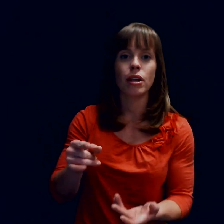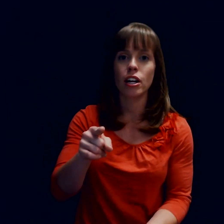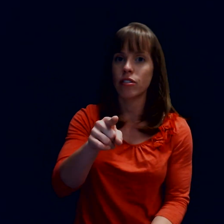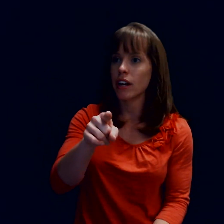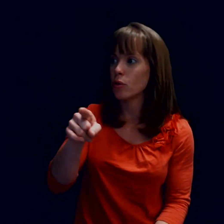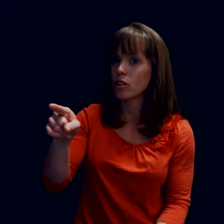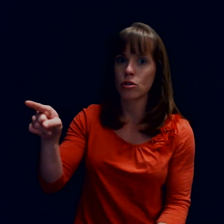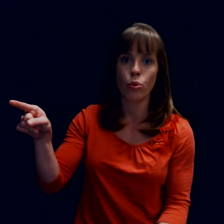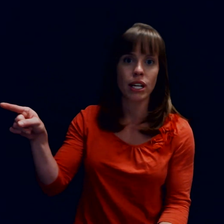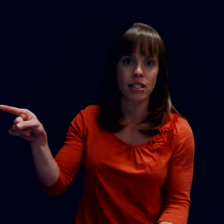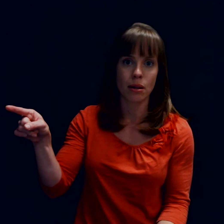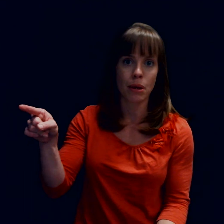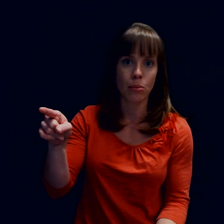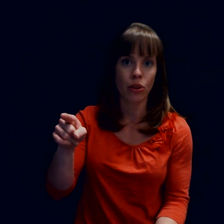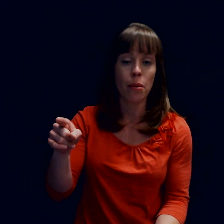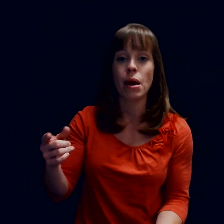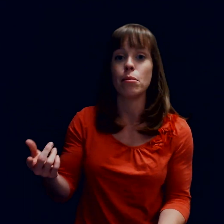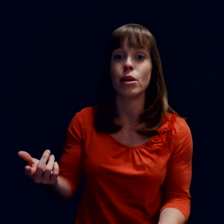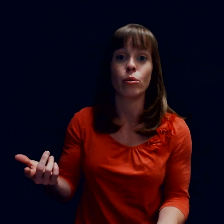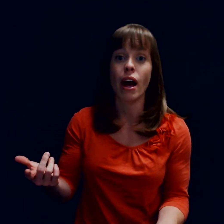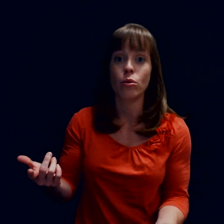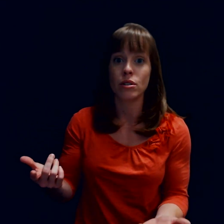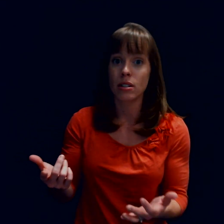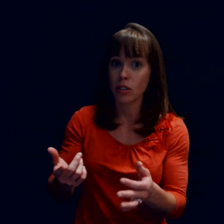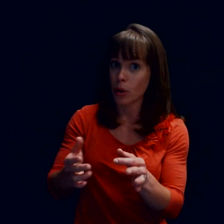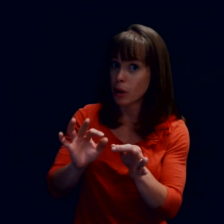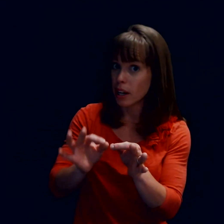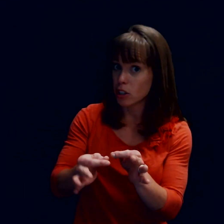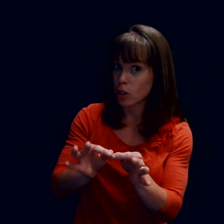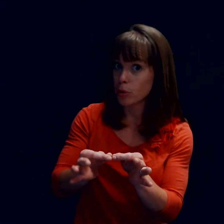clarify, you can just point to the people that may be around. So, interpret.